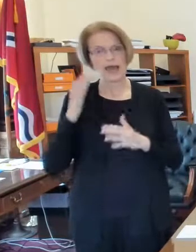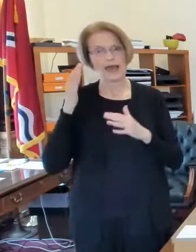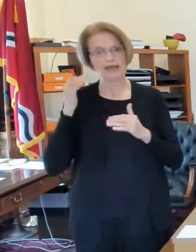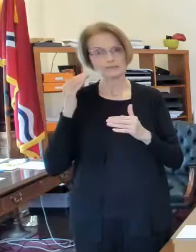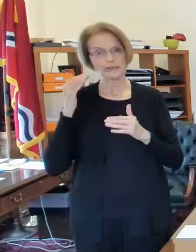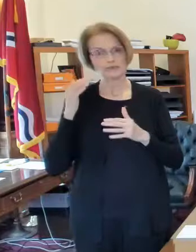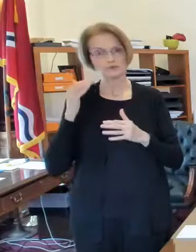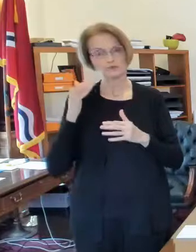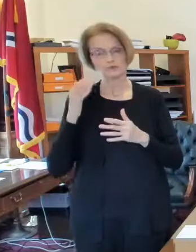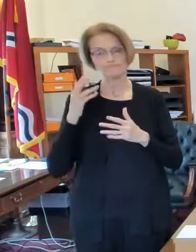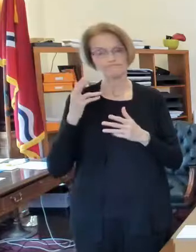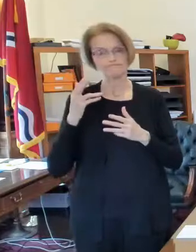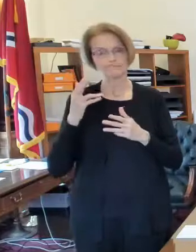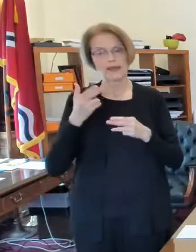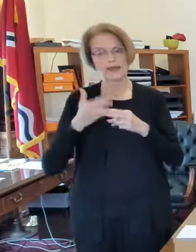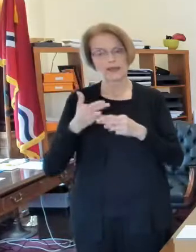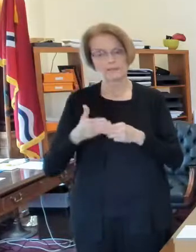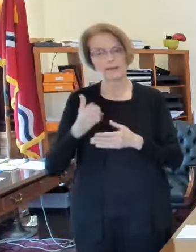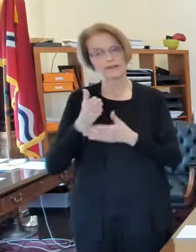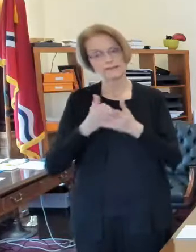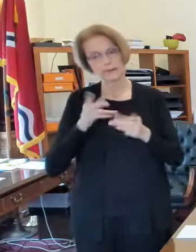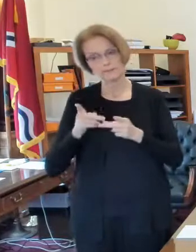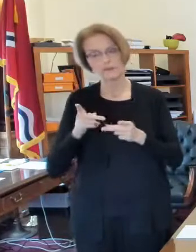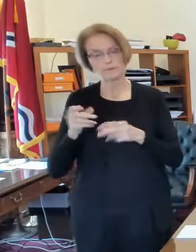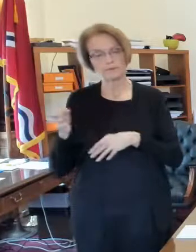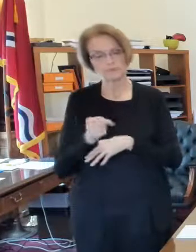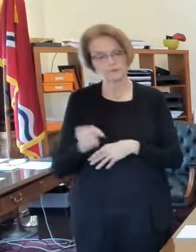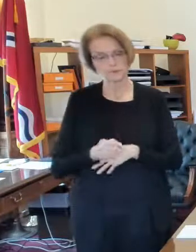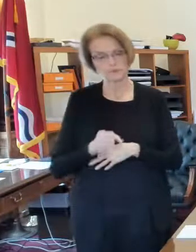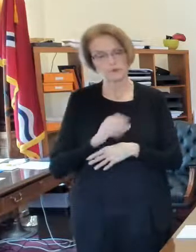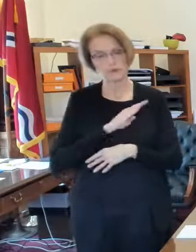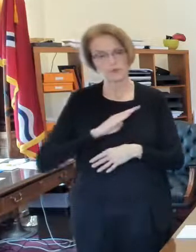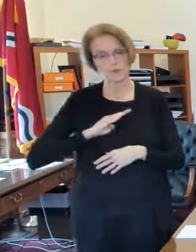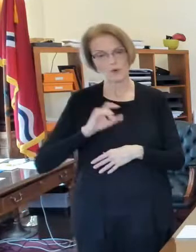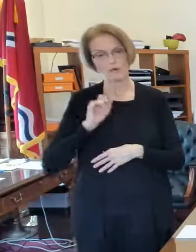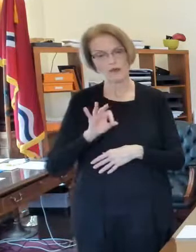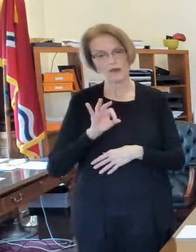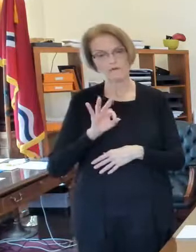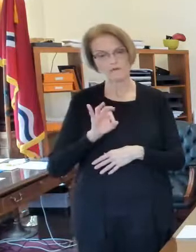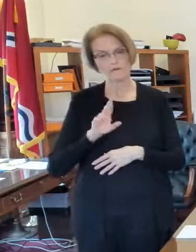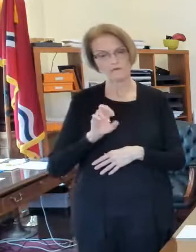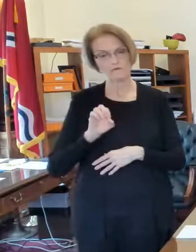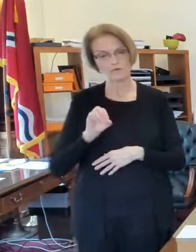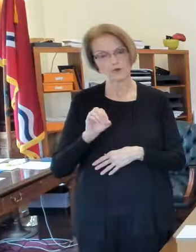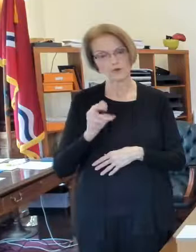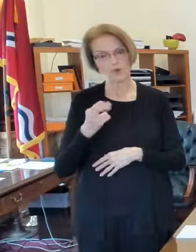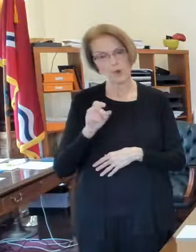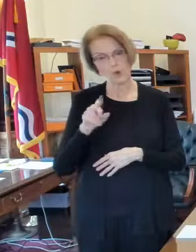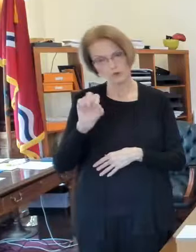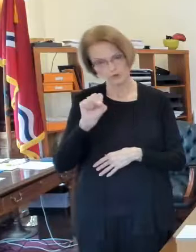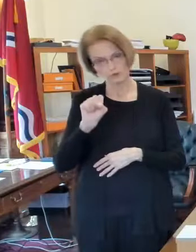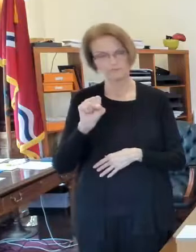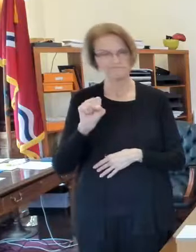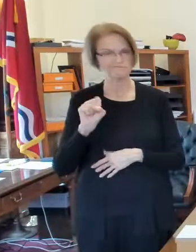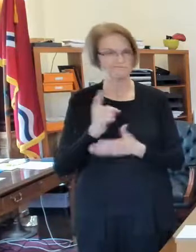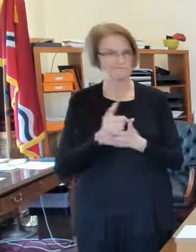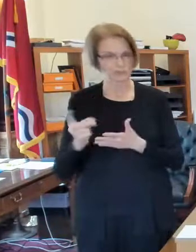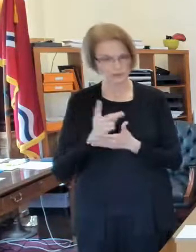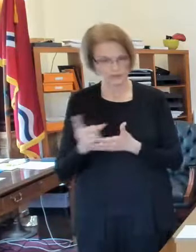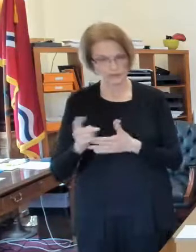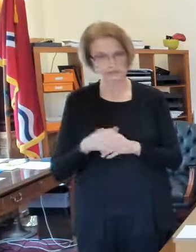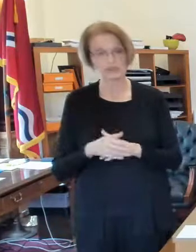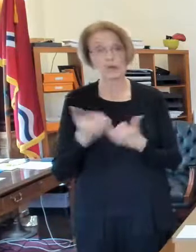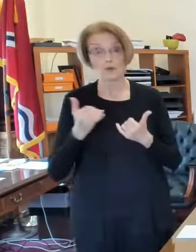nominate some individuals to the board of freeholders again within the next week or so i'm actually talking with uh some individuals